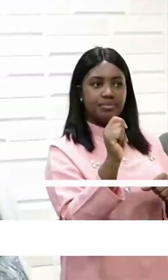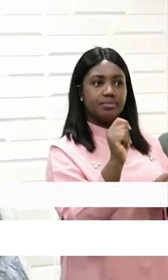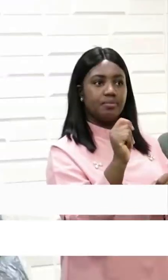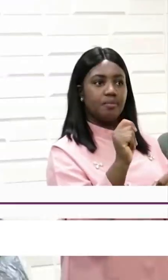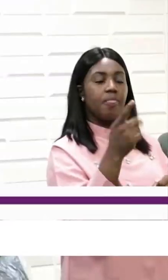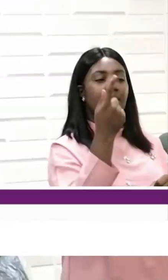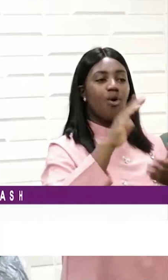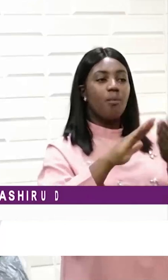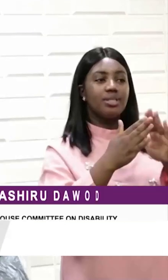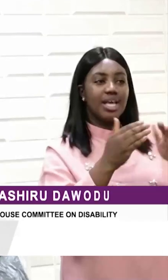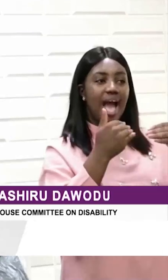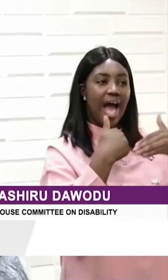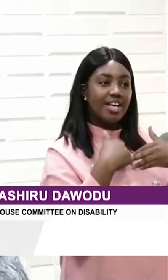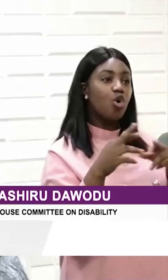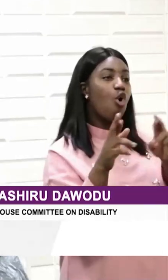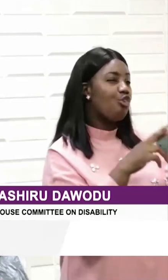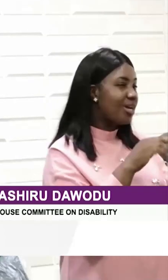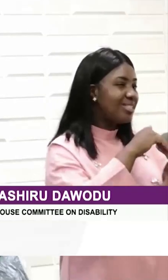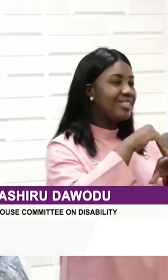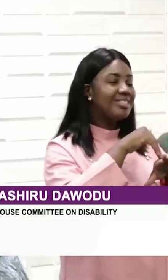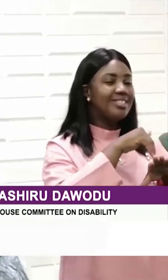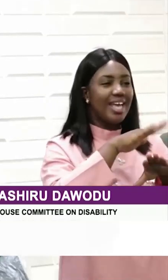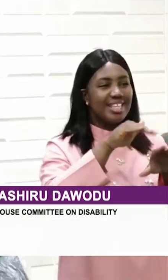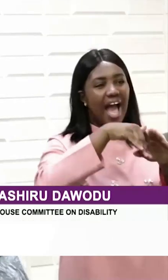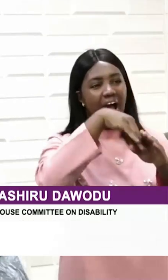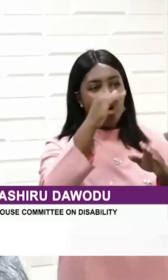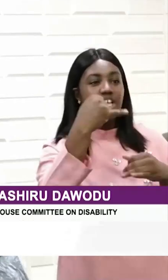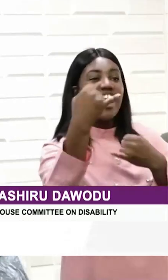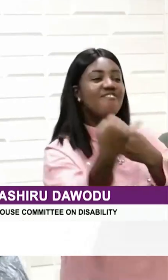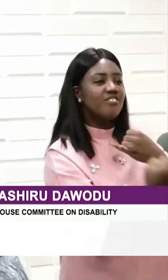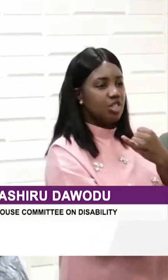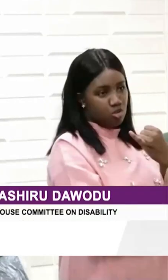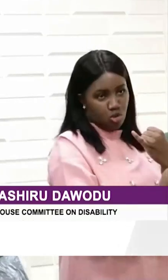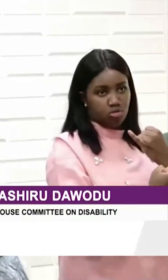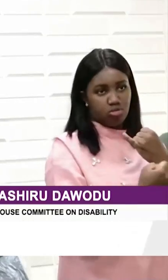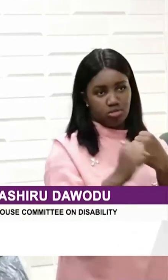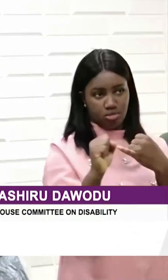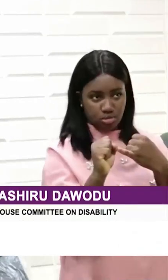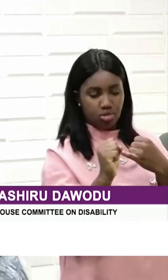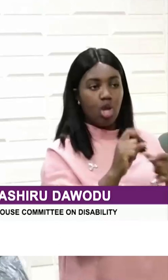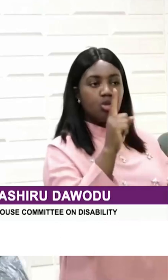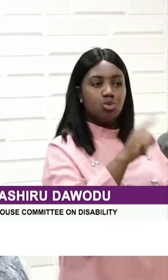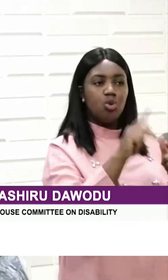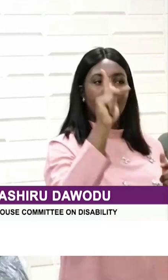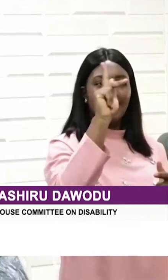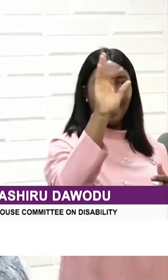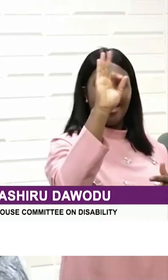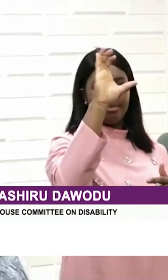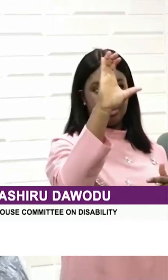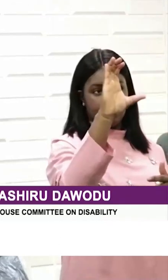The committee has already sent out invitations to KFC.